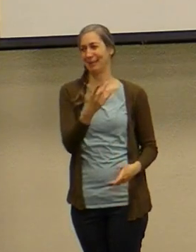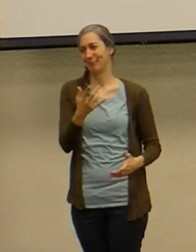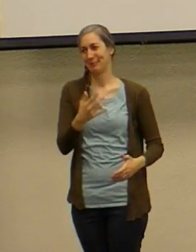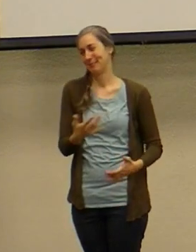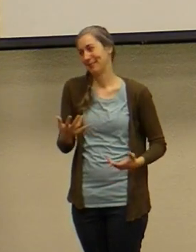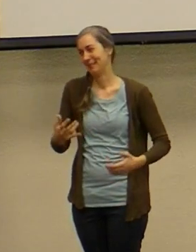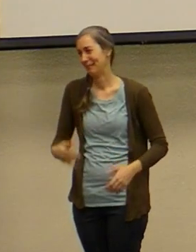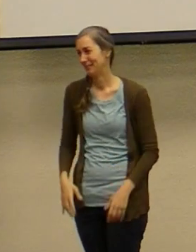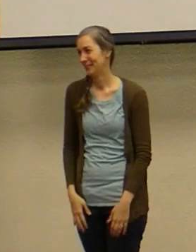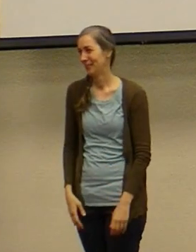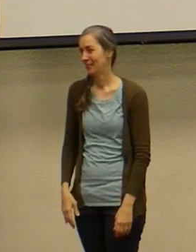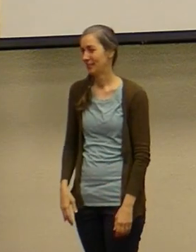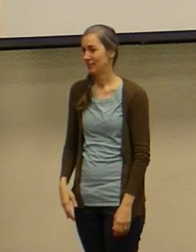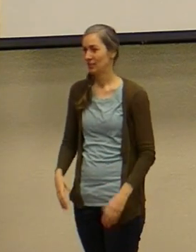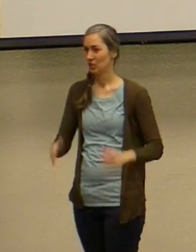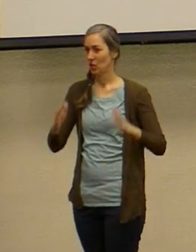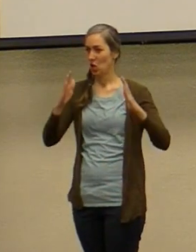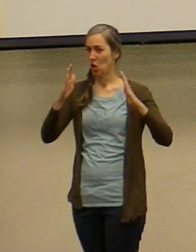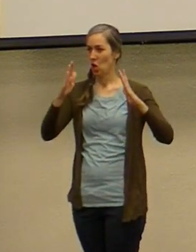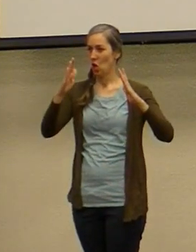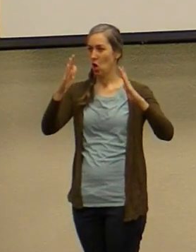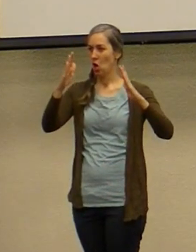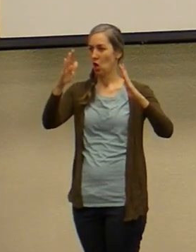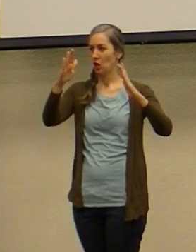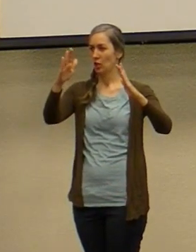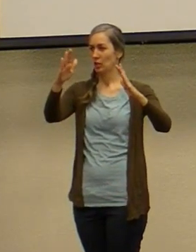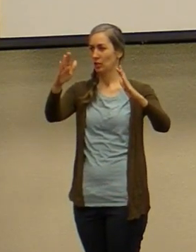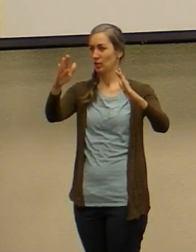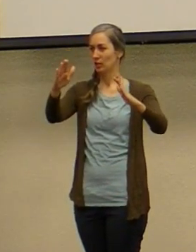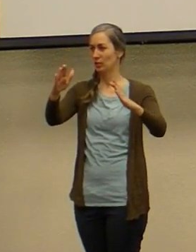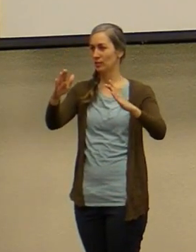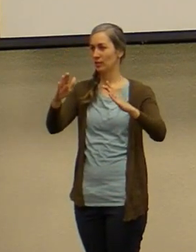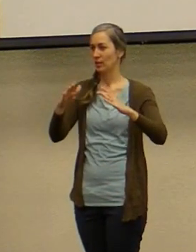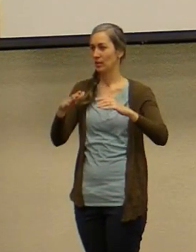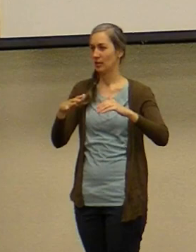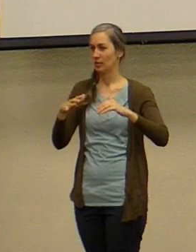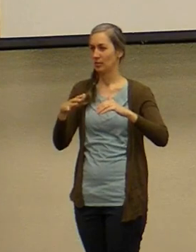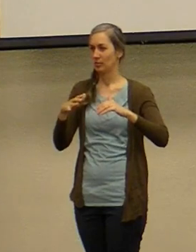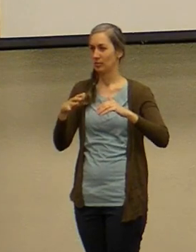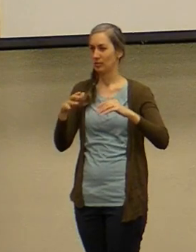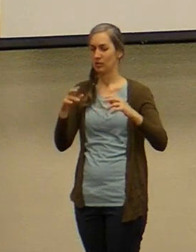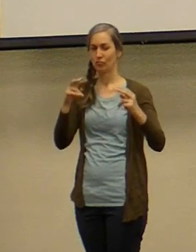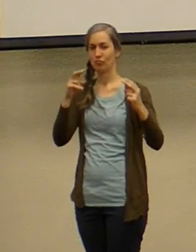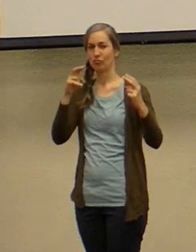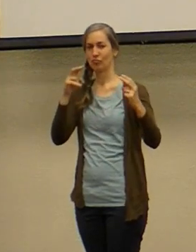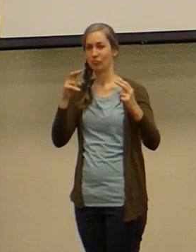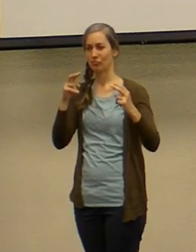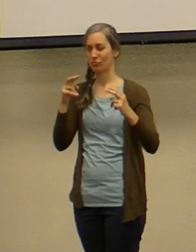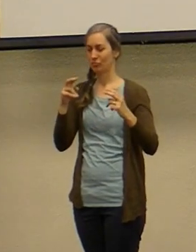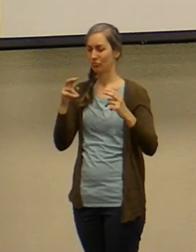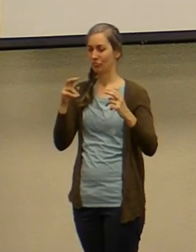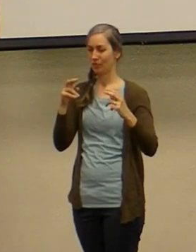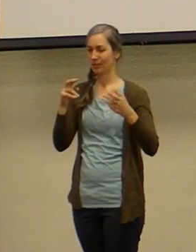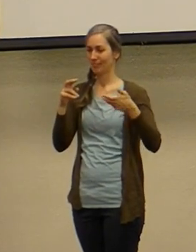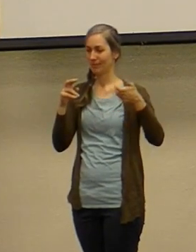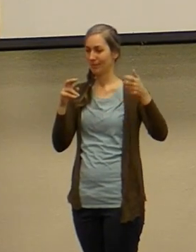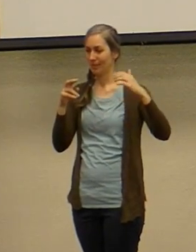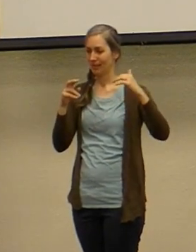looks down the hall into the eyes of her best friend as they go to the back room and she never sees the dog again